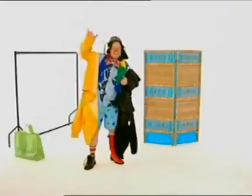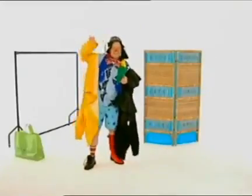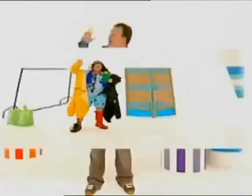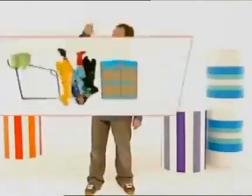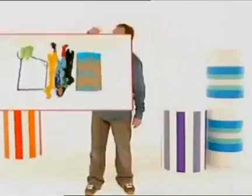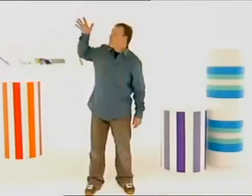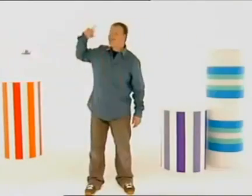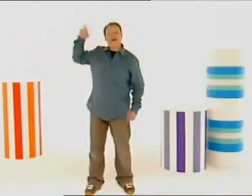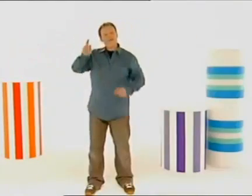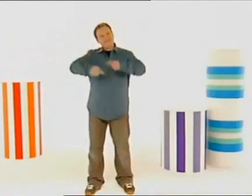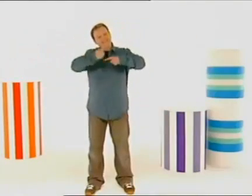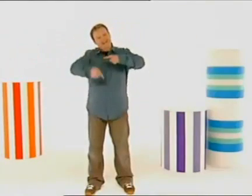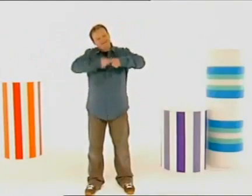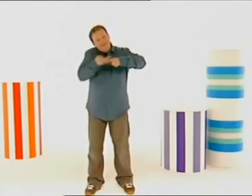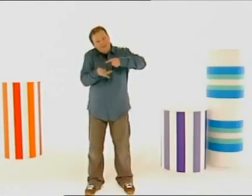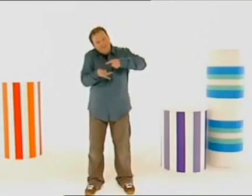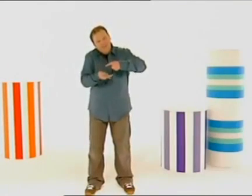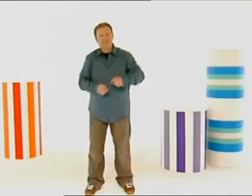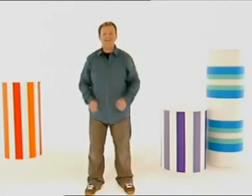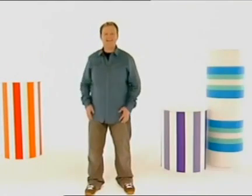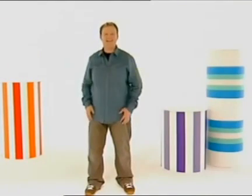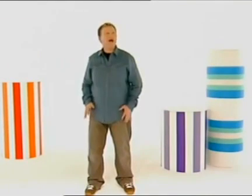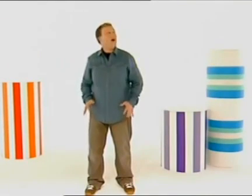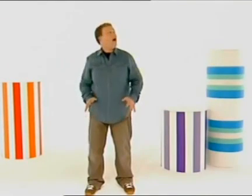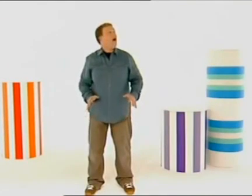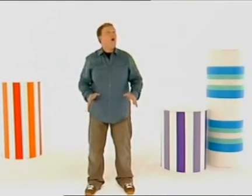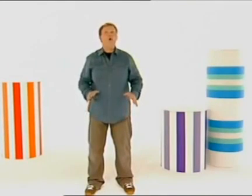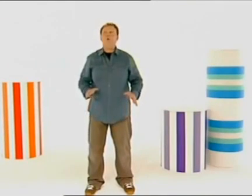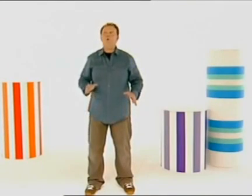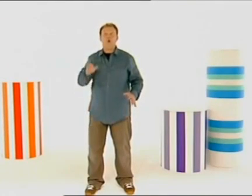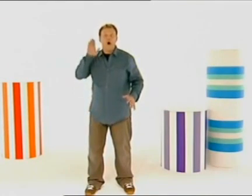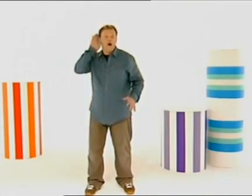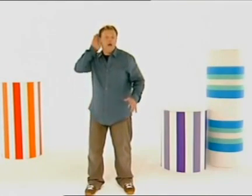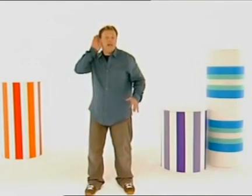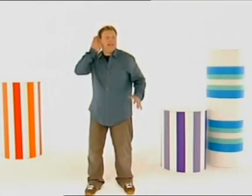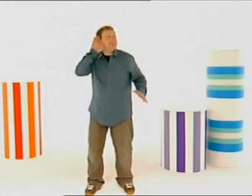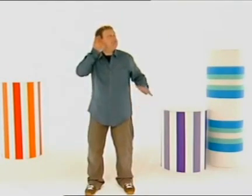Bye-bye, Mr. Tumble. Oh, listen.